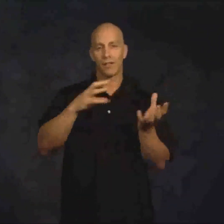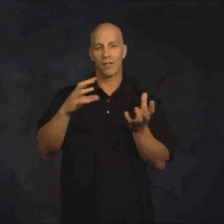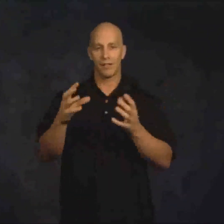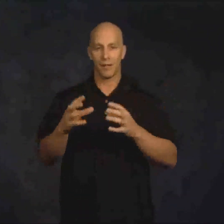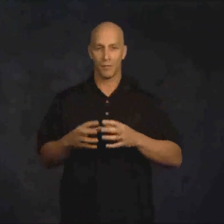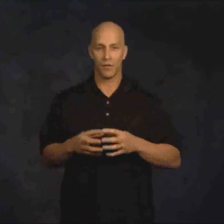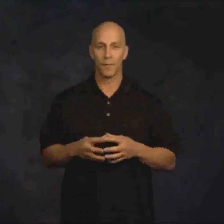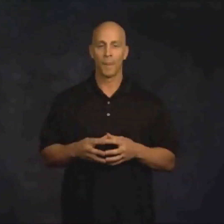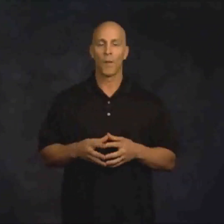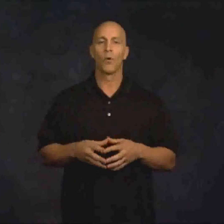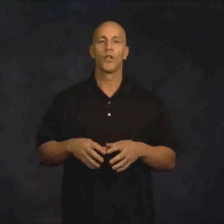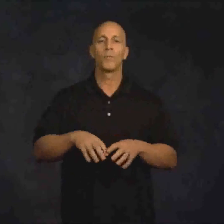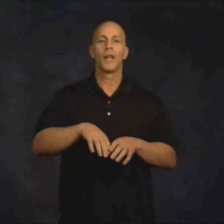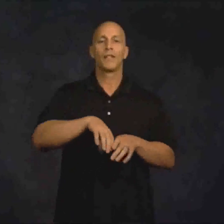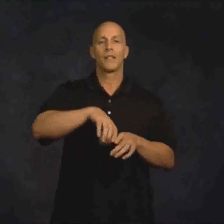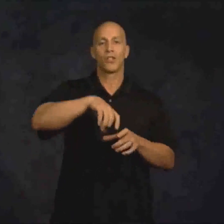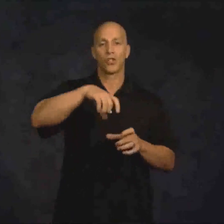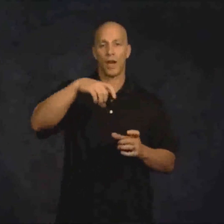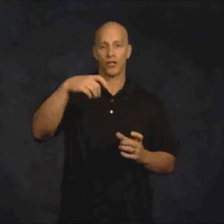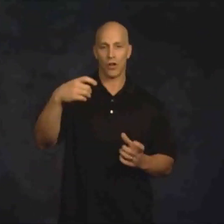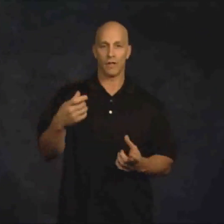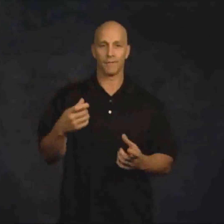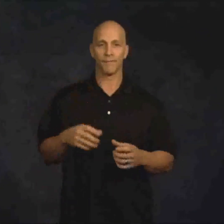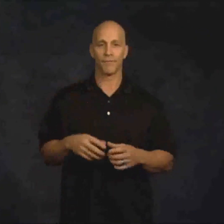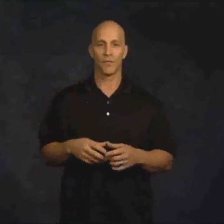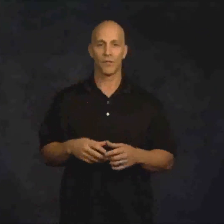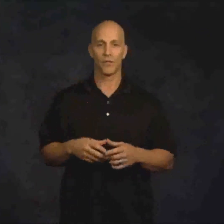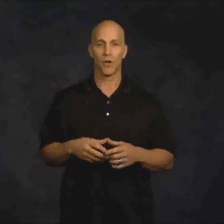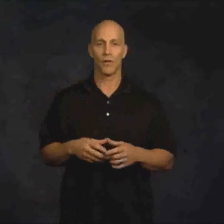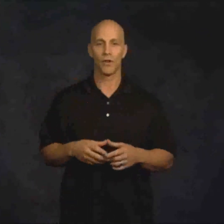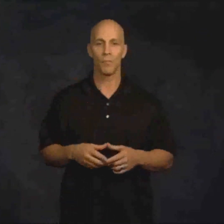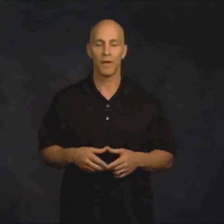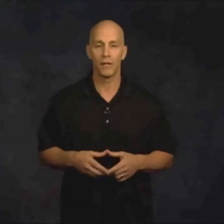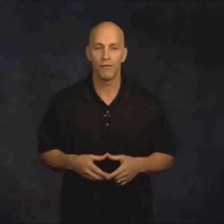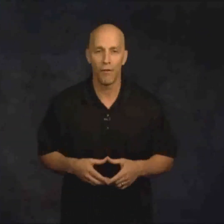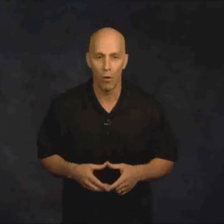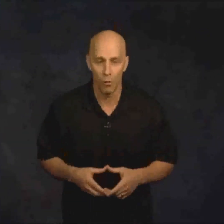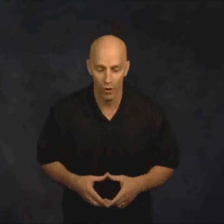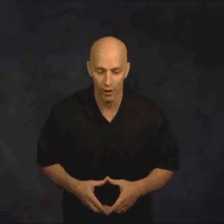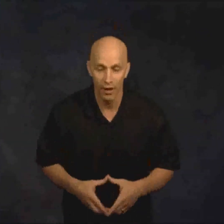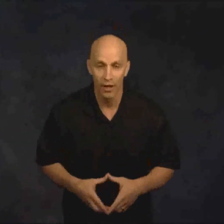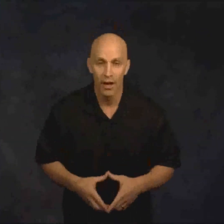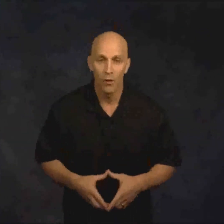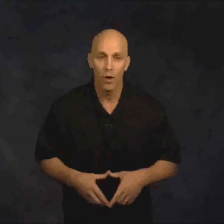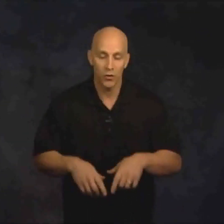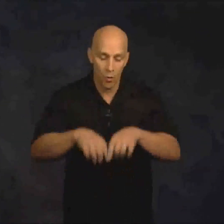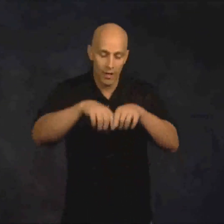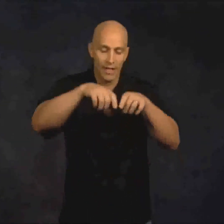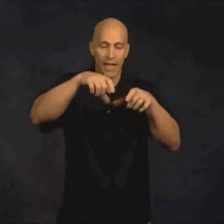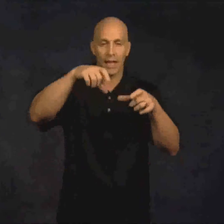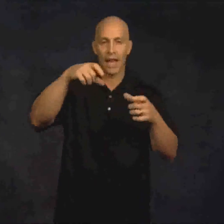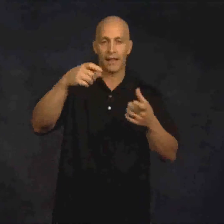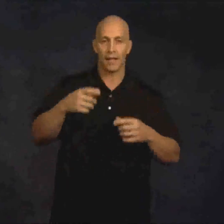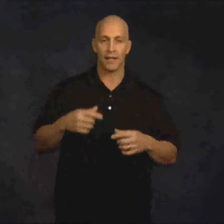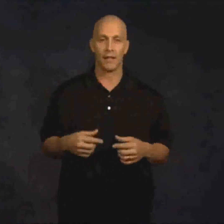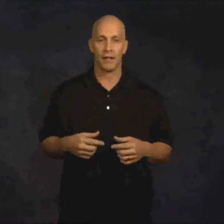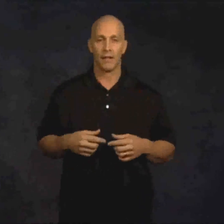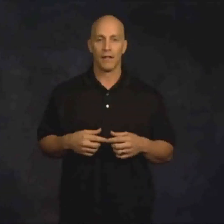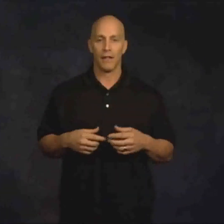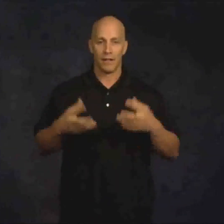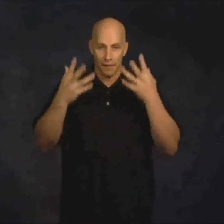systems were you placing a stretch on? So if you're bending forward, which one is getting lengthened? Is it